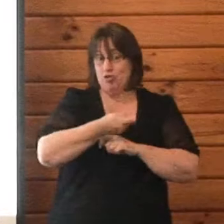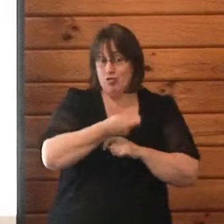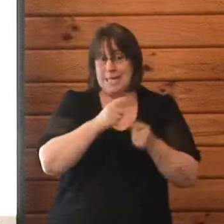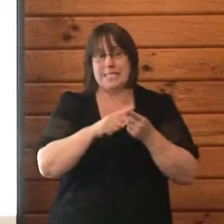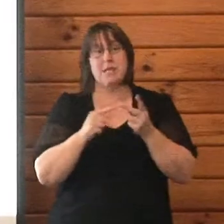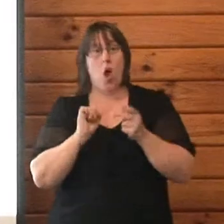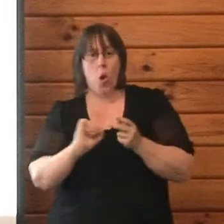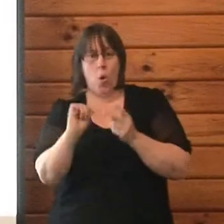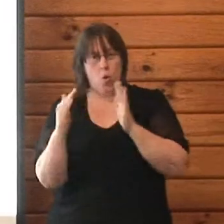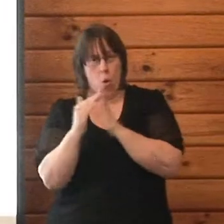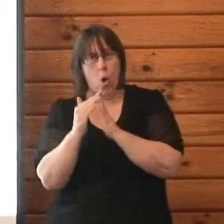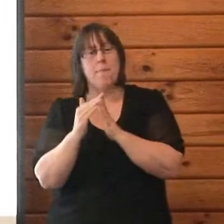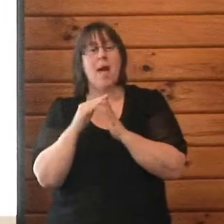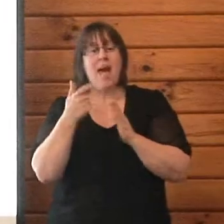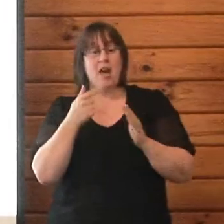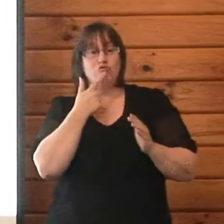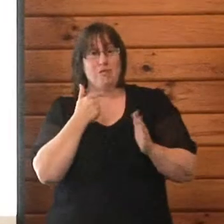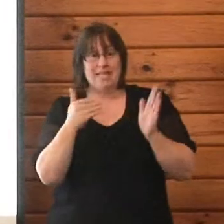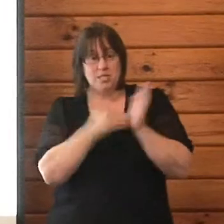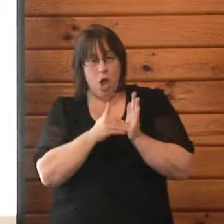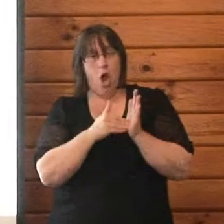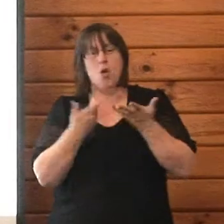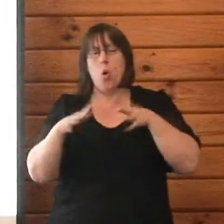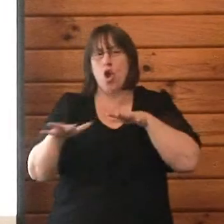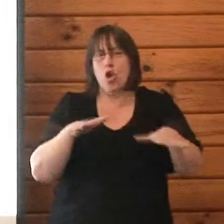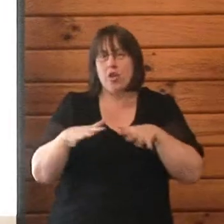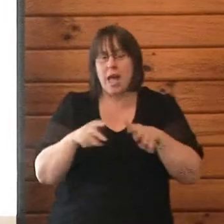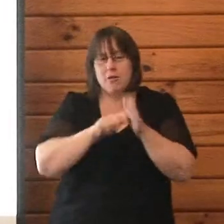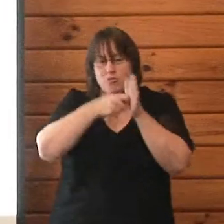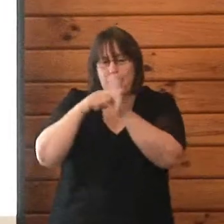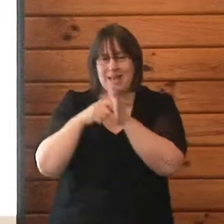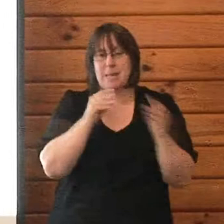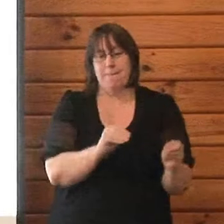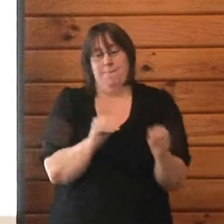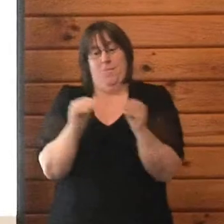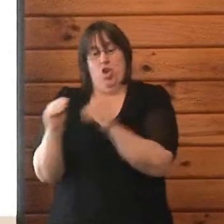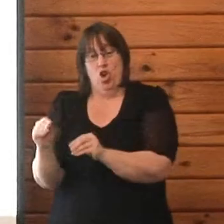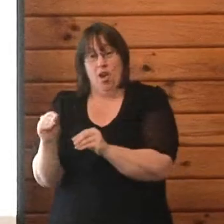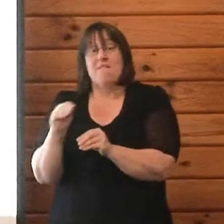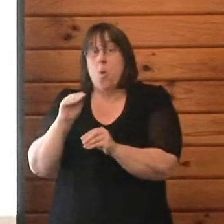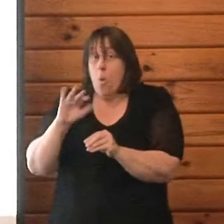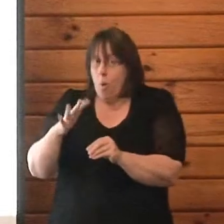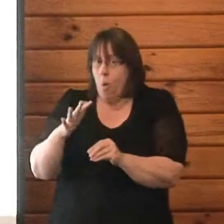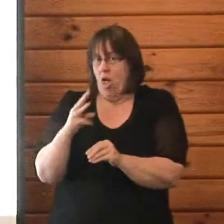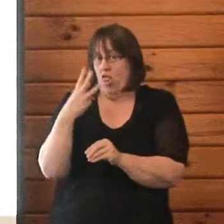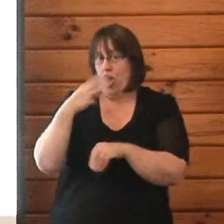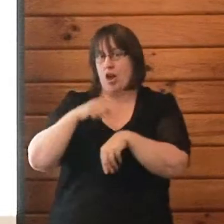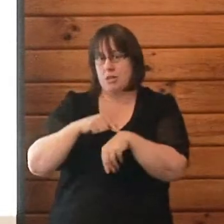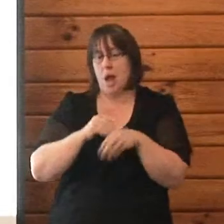red zone or for earthquake repairs or have to move for the third time since the earthquake or more.